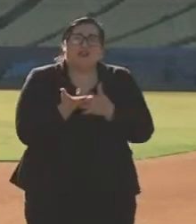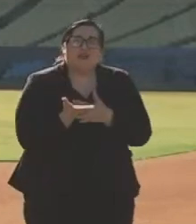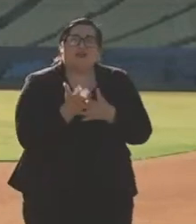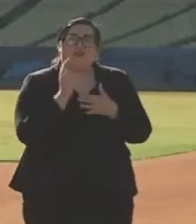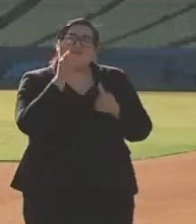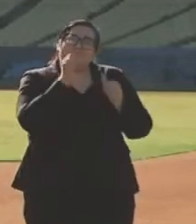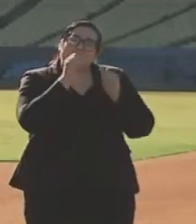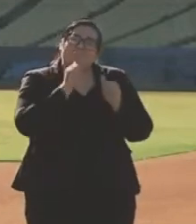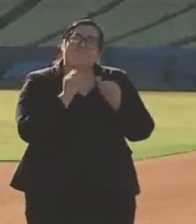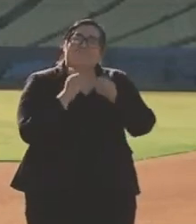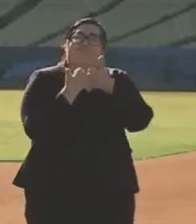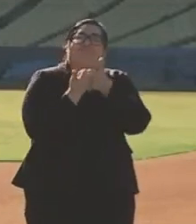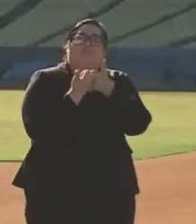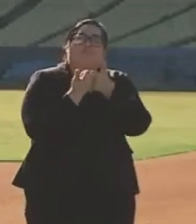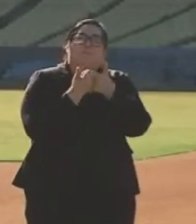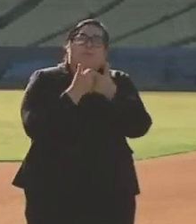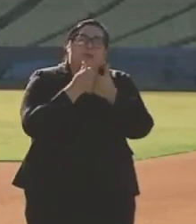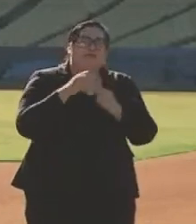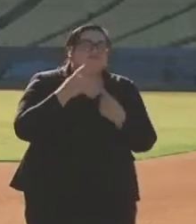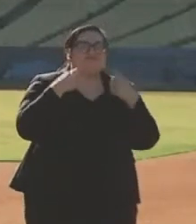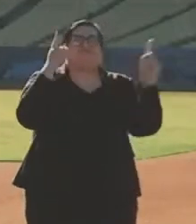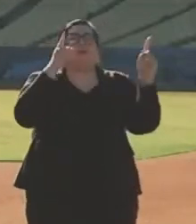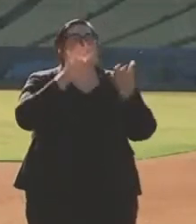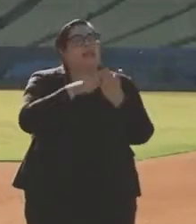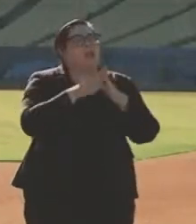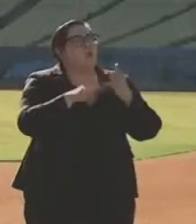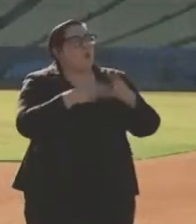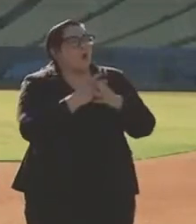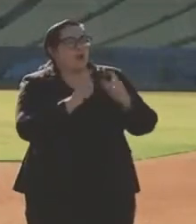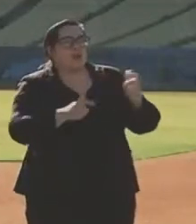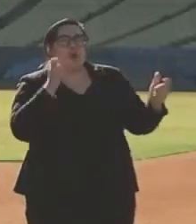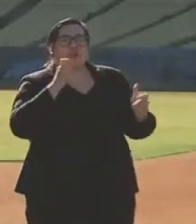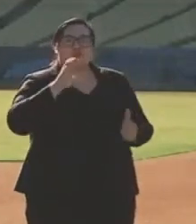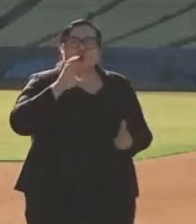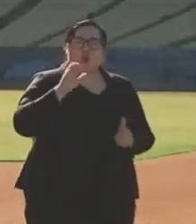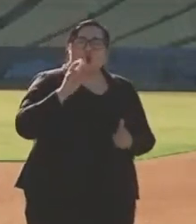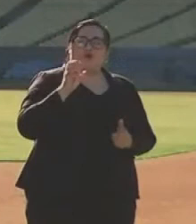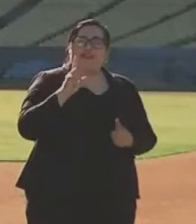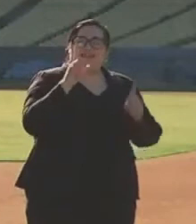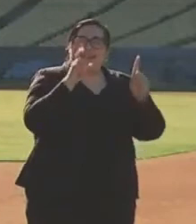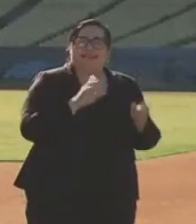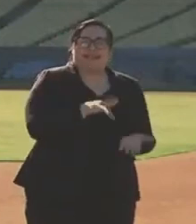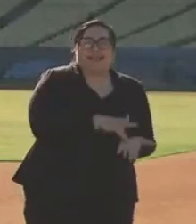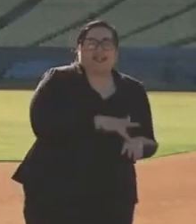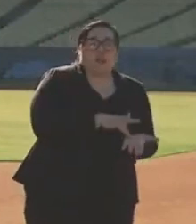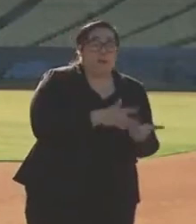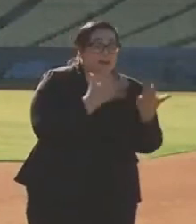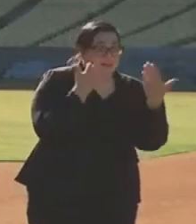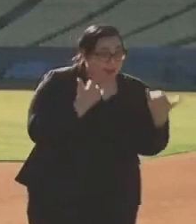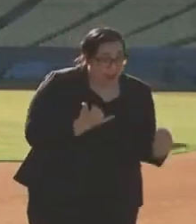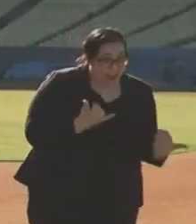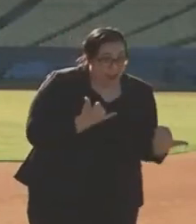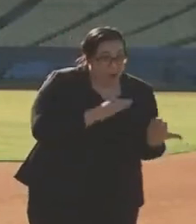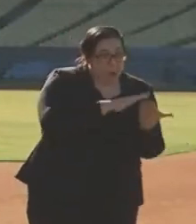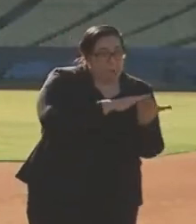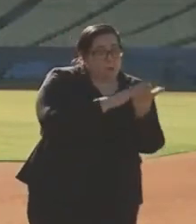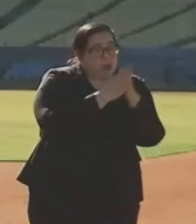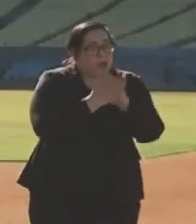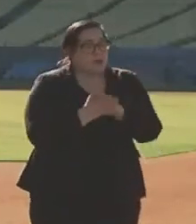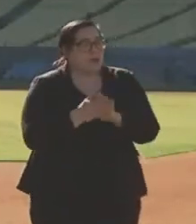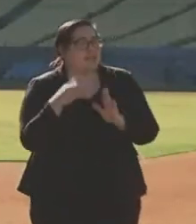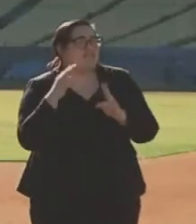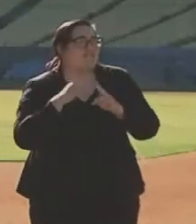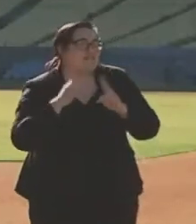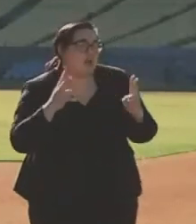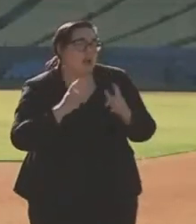becoming America's, the world's largest COVID testing center, to becoming a very